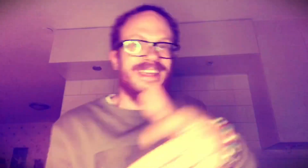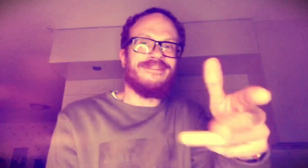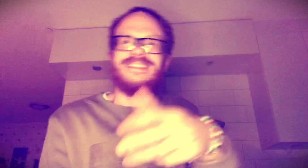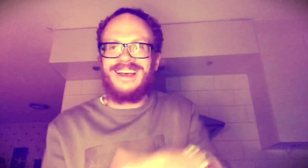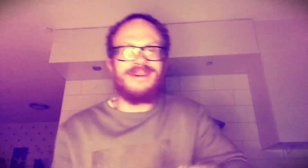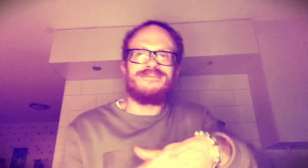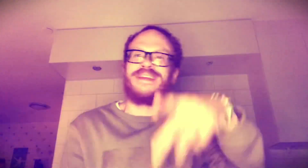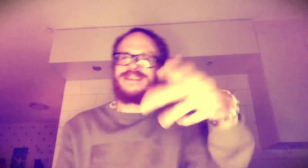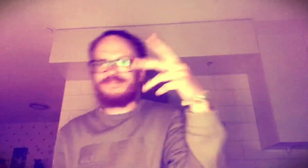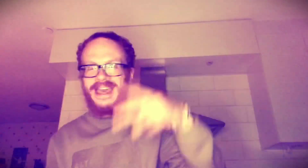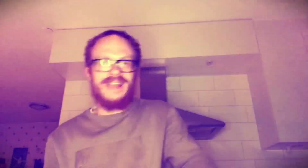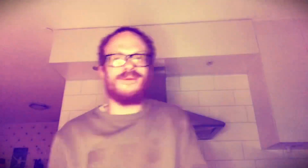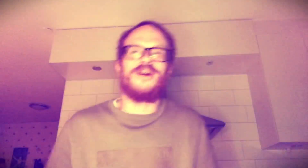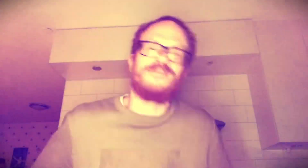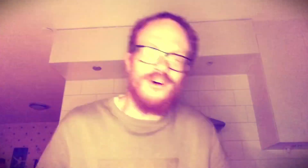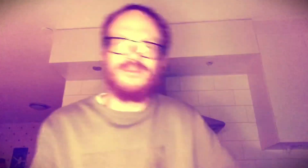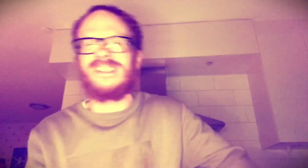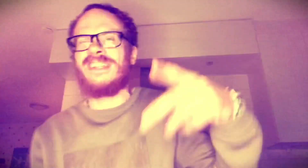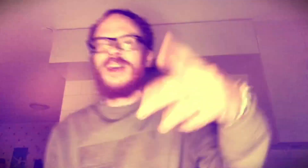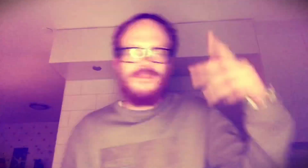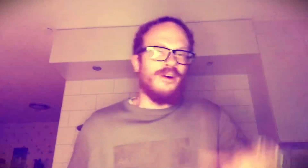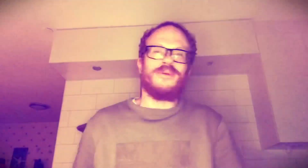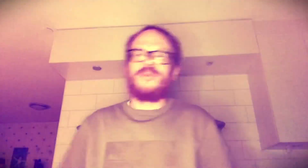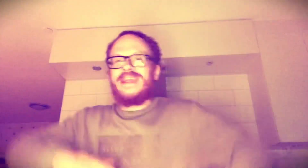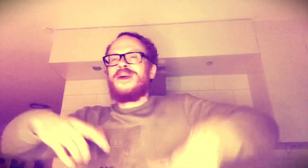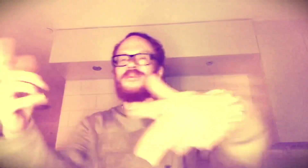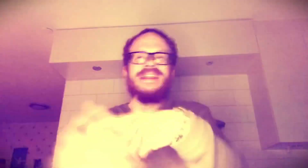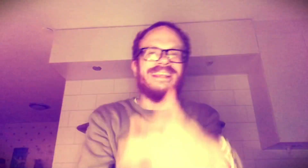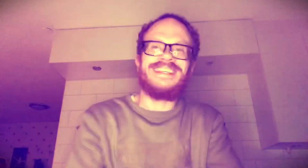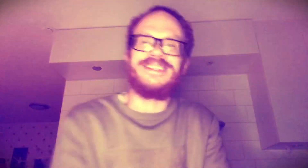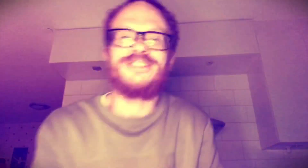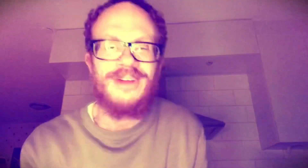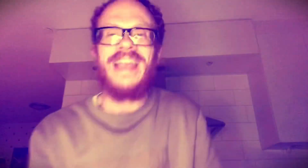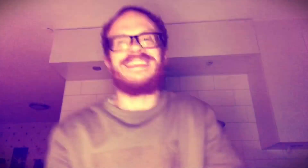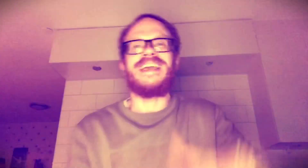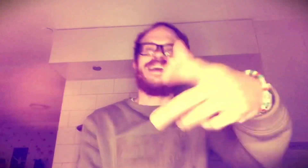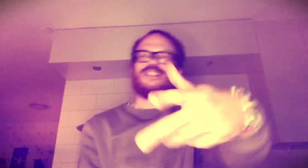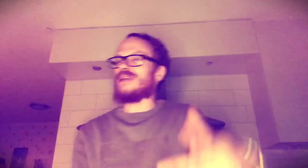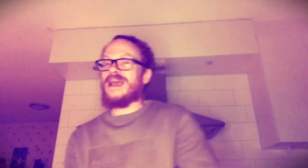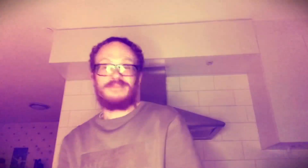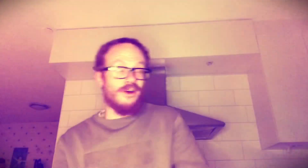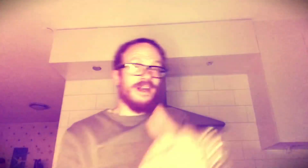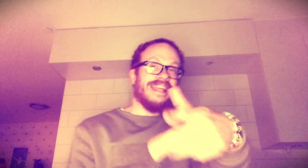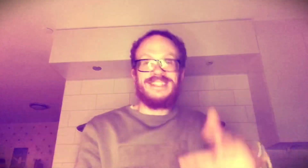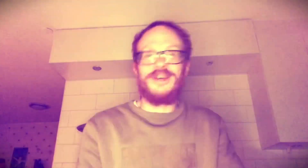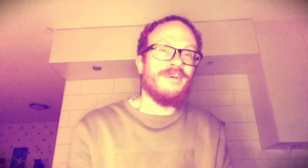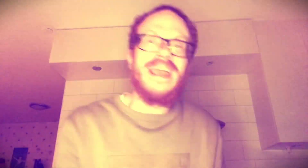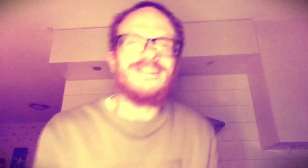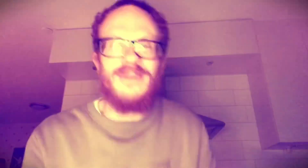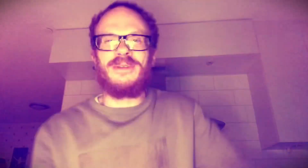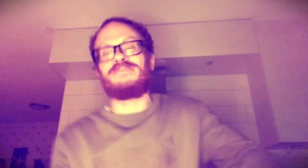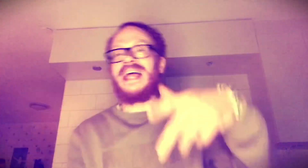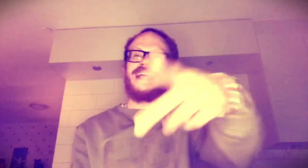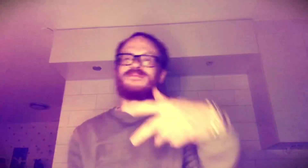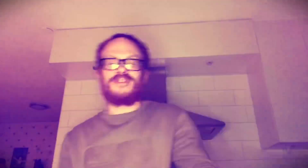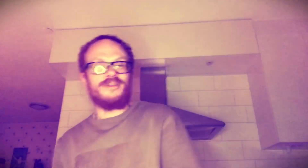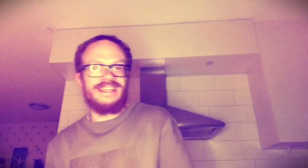every time I bring it back Mark Morrison, more to win when I kill the track, yeah, shrap, no Hit yo ass from the blast, bro, yeah,